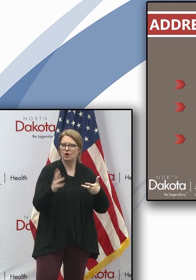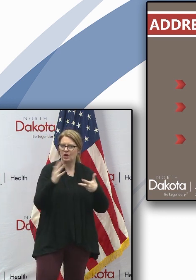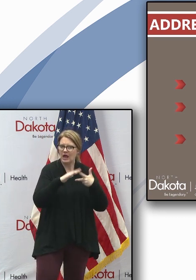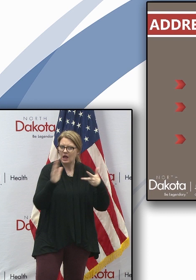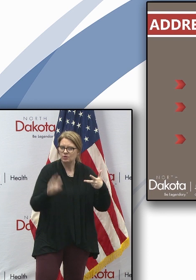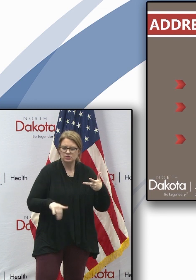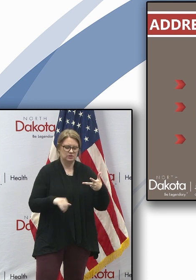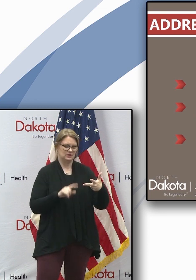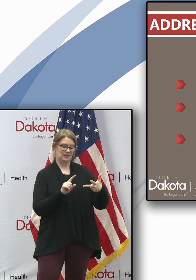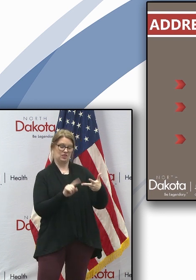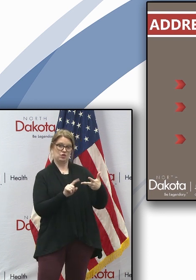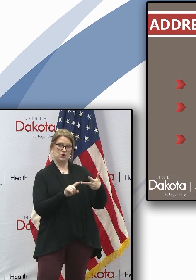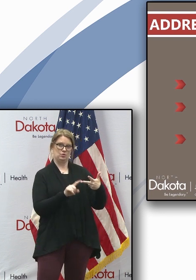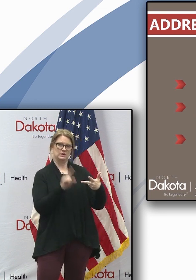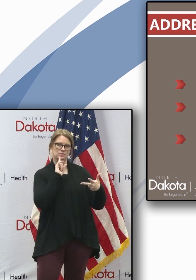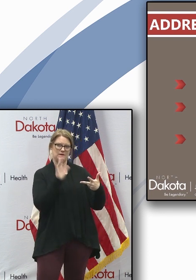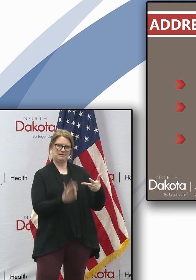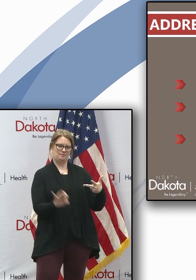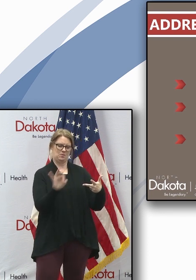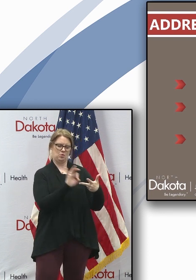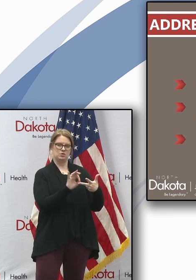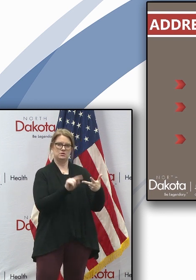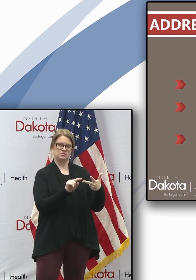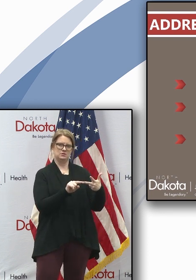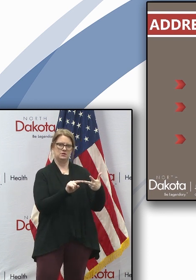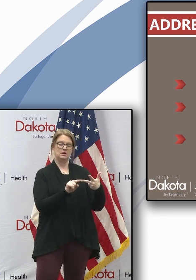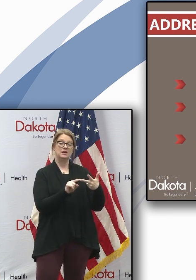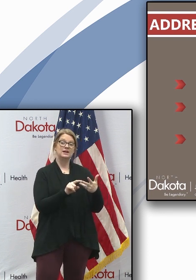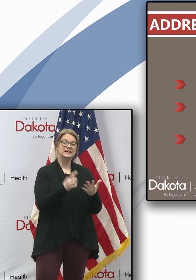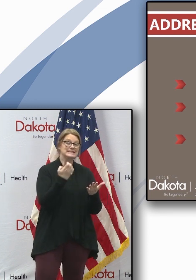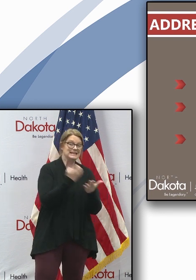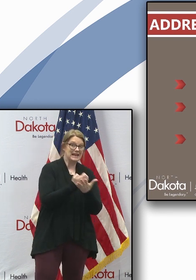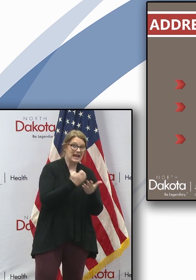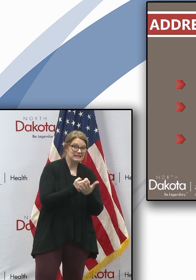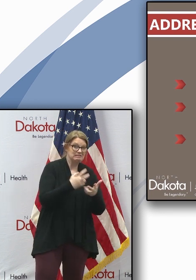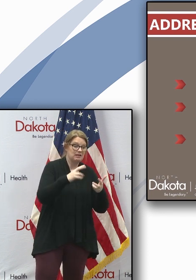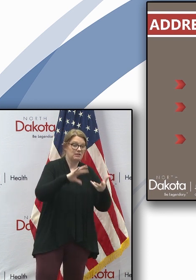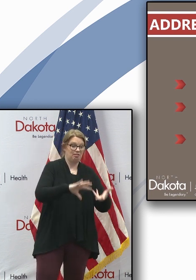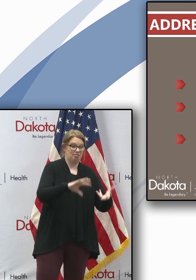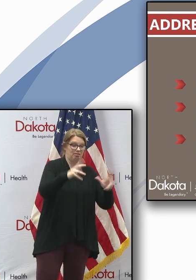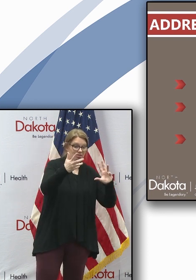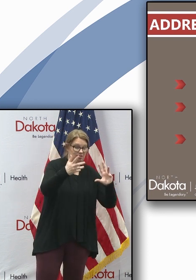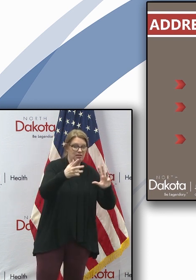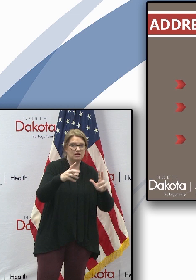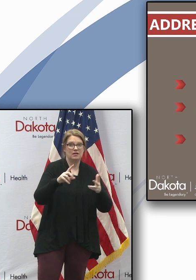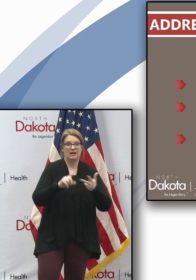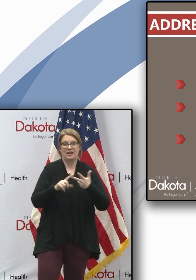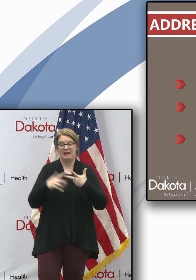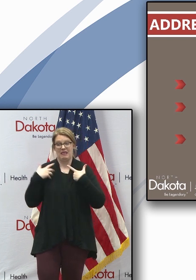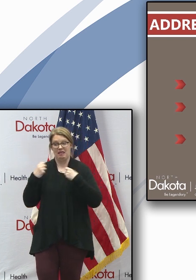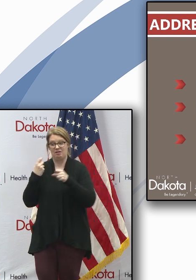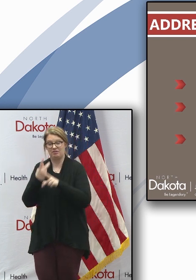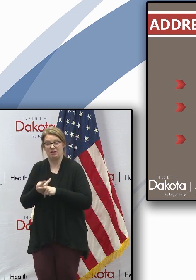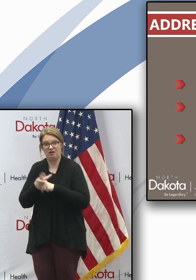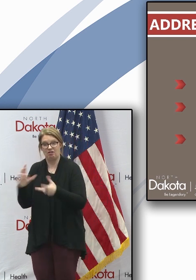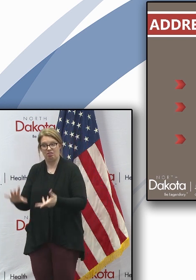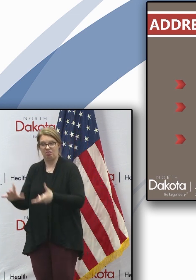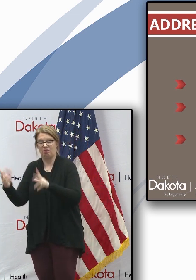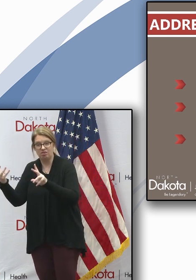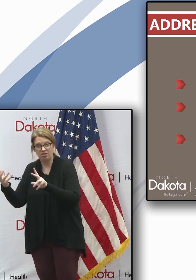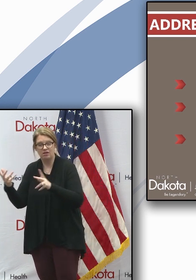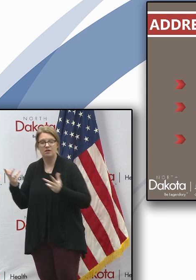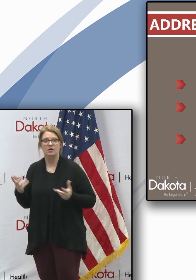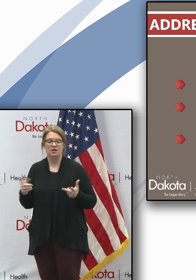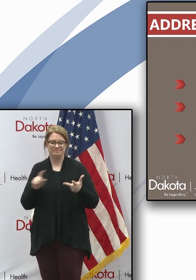third one, which is very important because we're facing both an economic crisis and a healthcare crisis, is to sustain